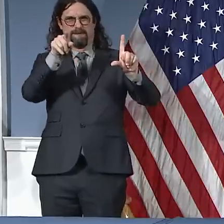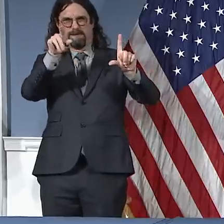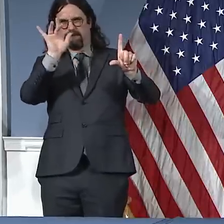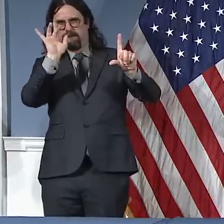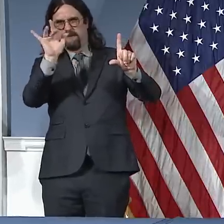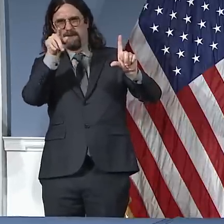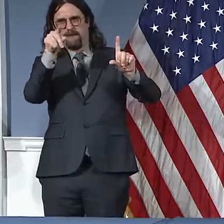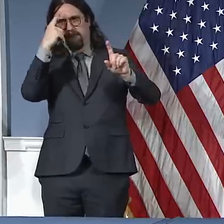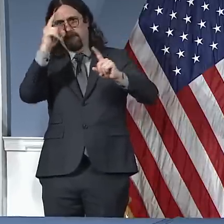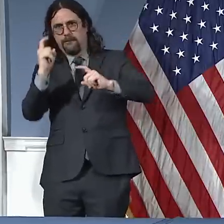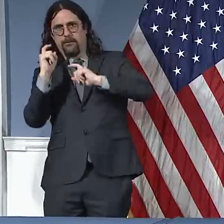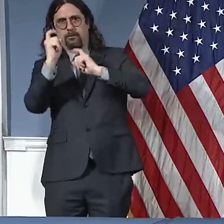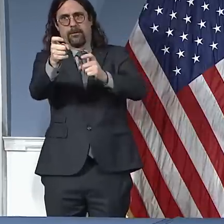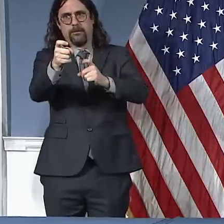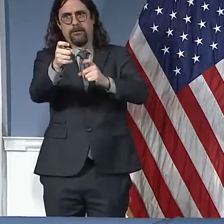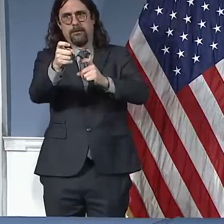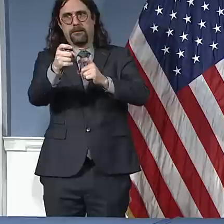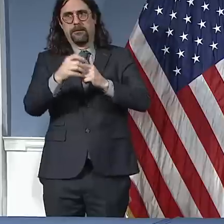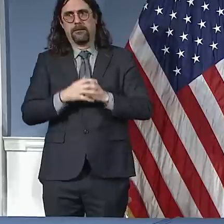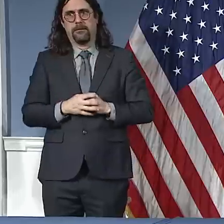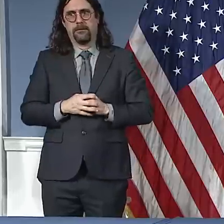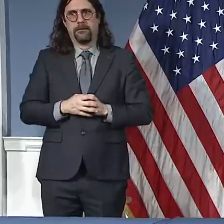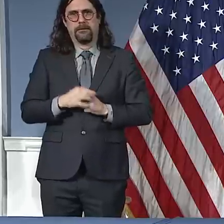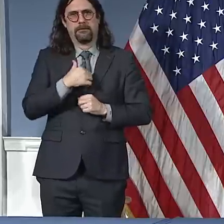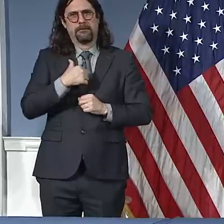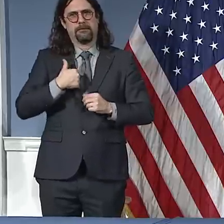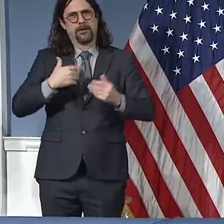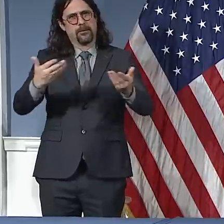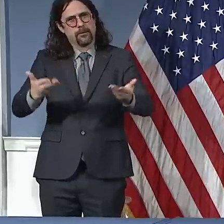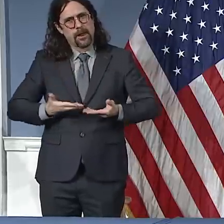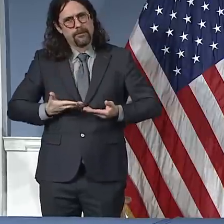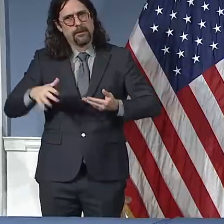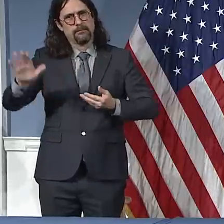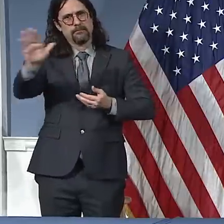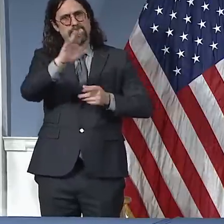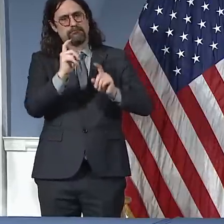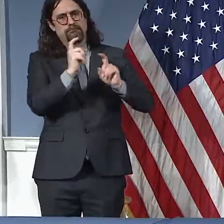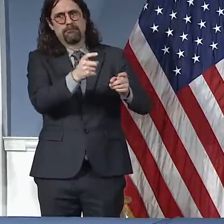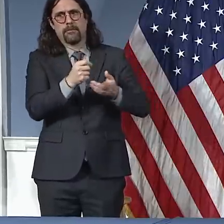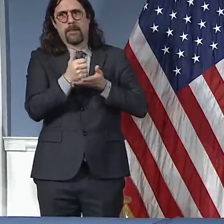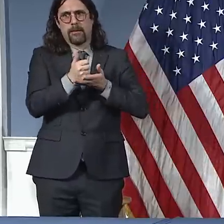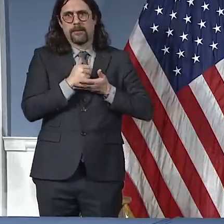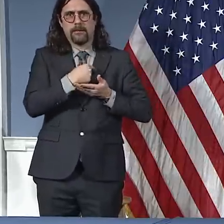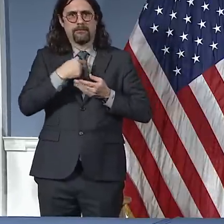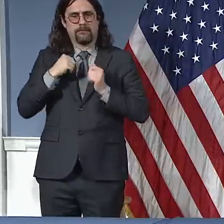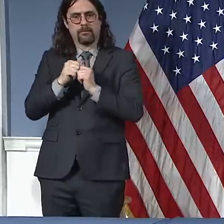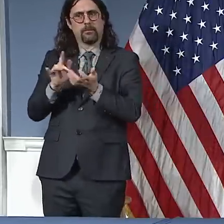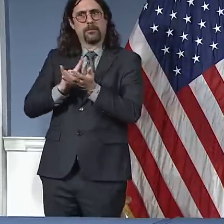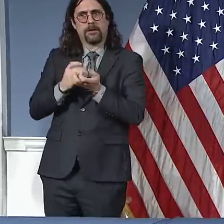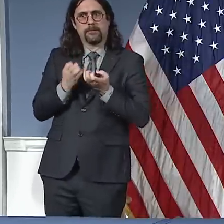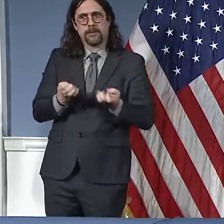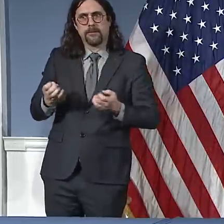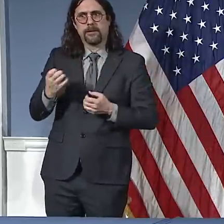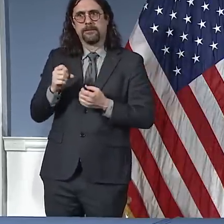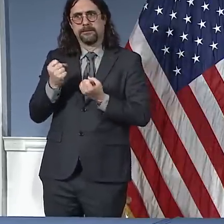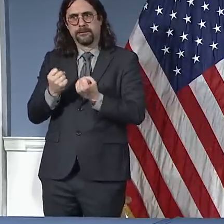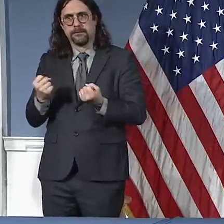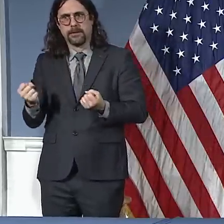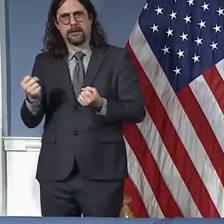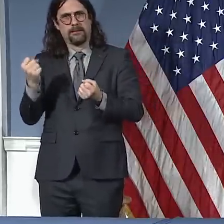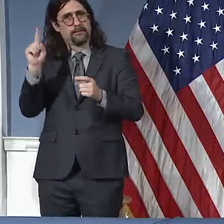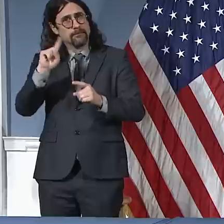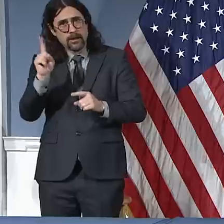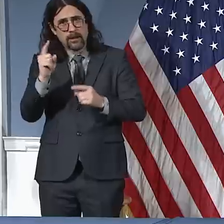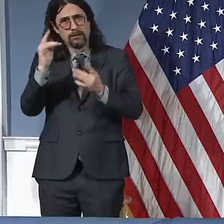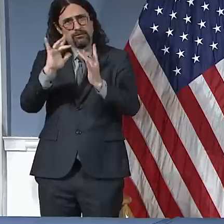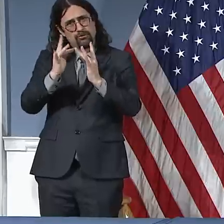right now, anyone who can help us can go to nyc.gov, that homepage. It's really clear where you click to let us